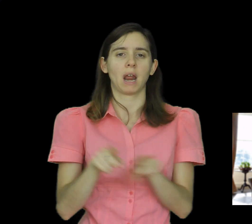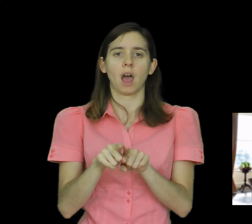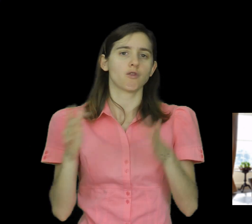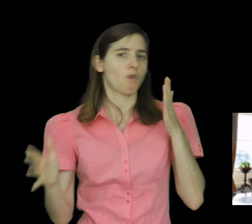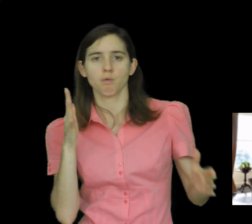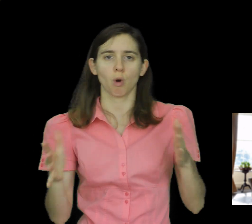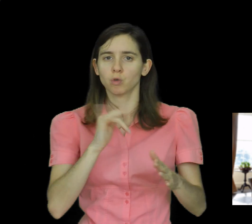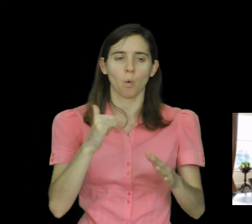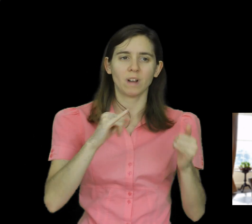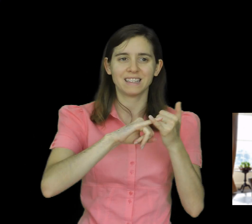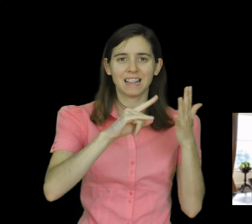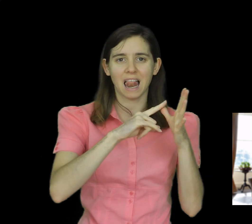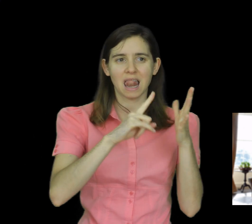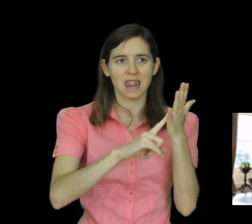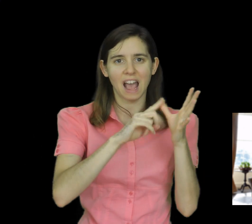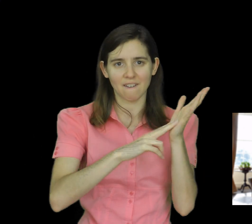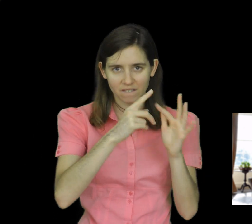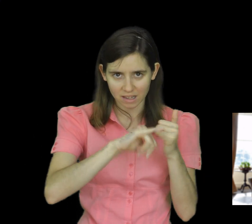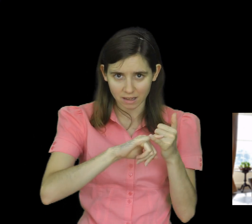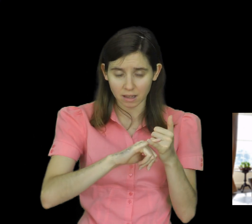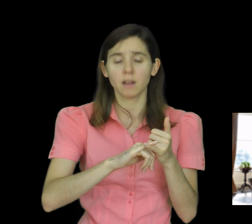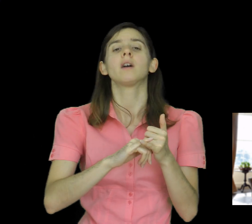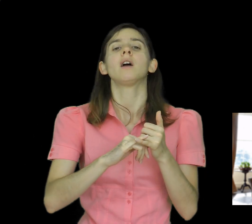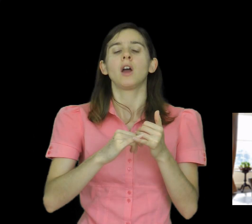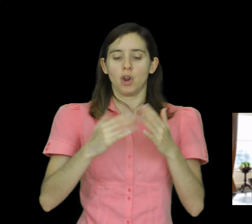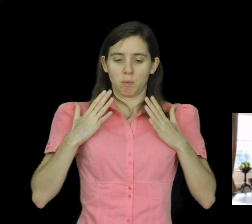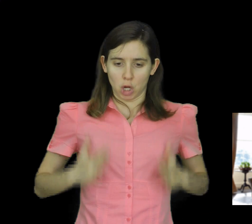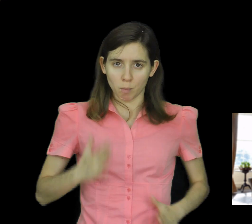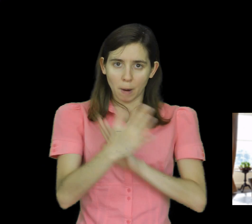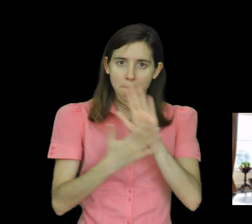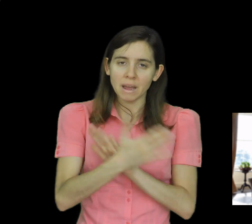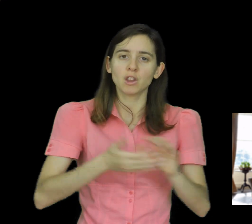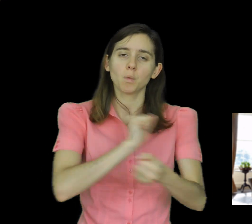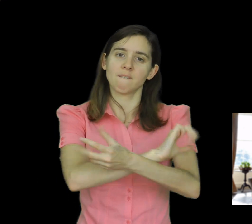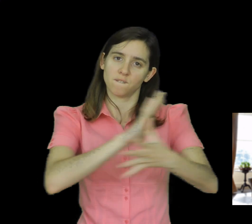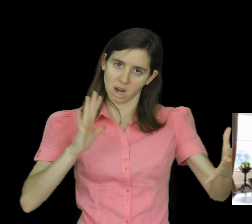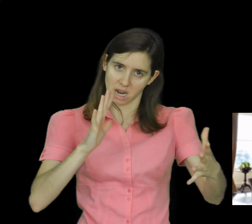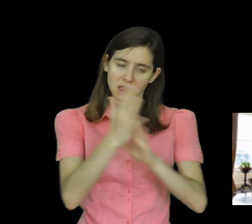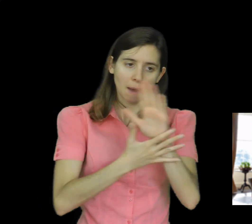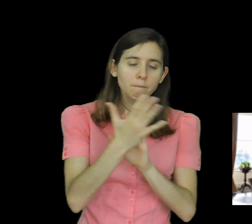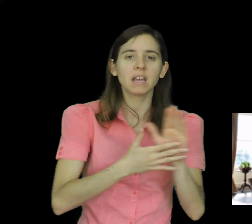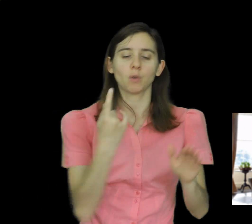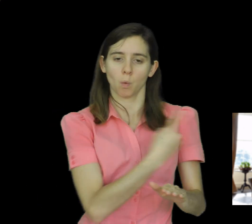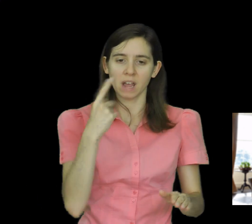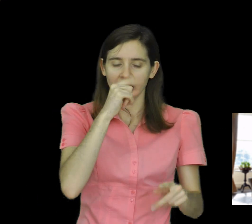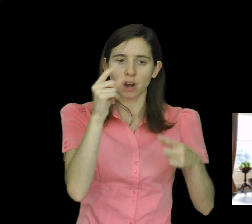be human is to be free, and to be free means we can either choose good or evil with their respective effects.